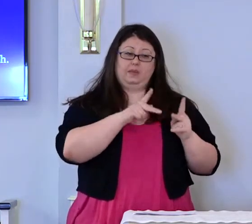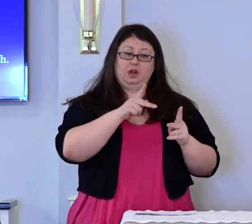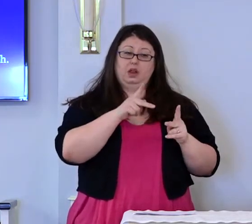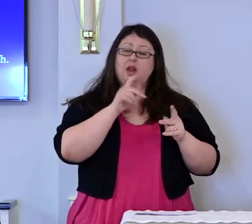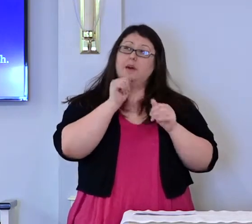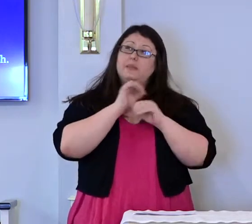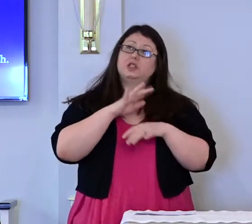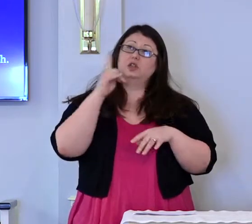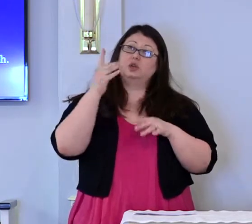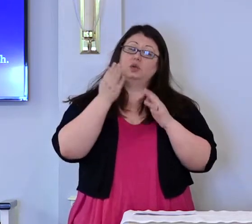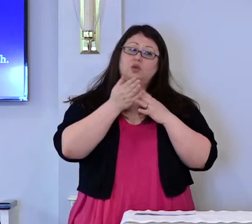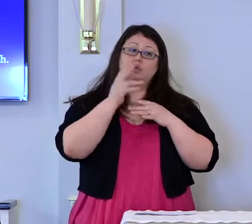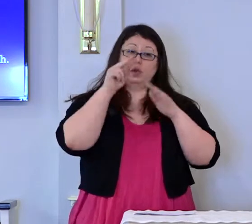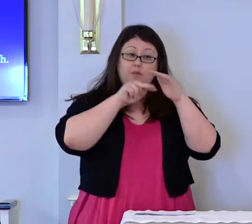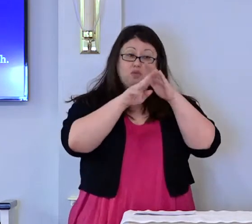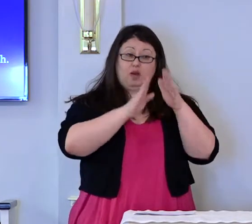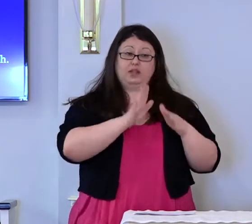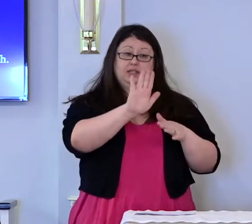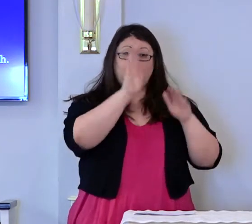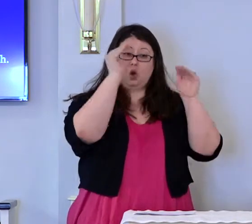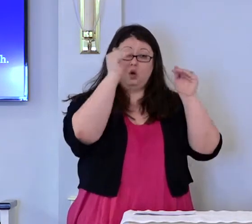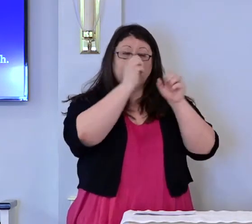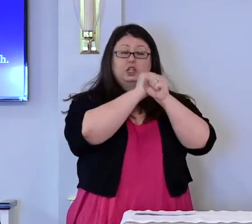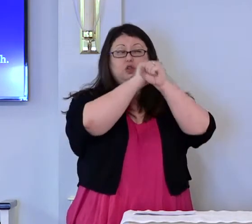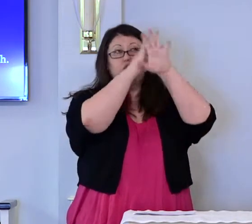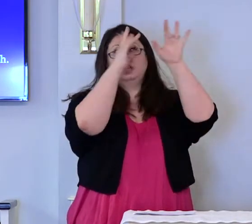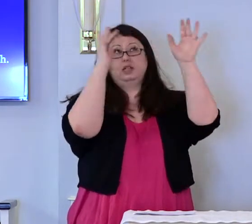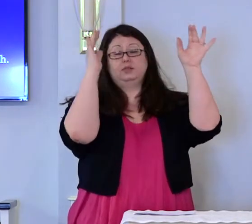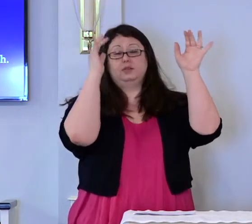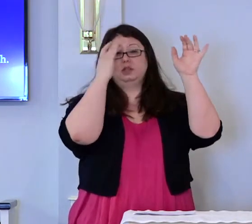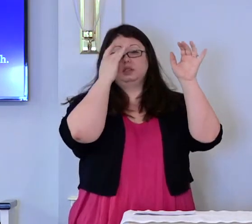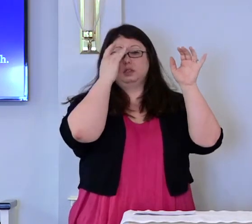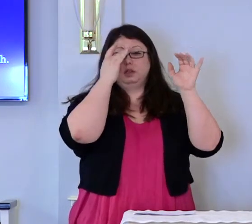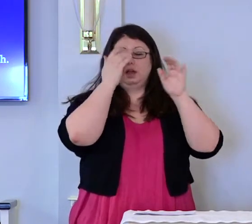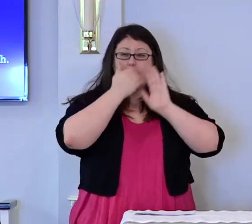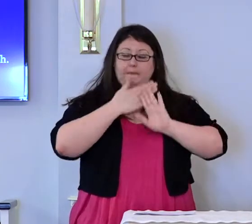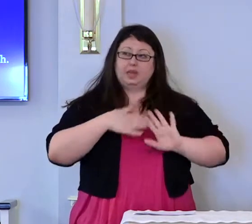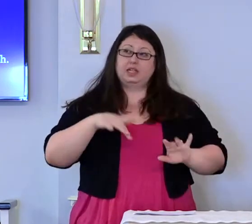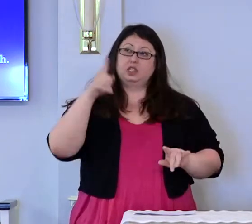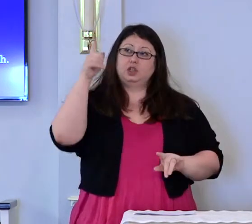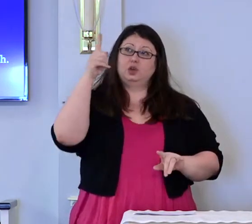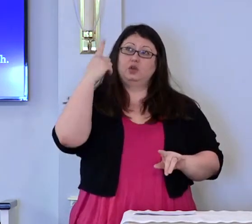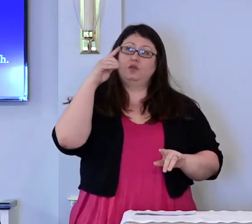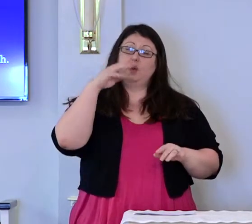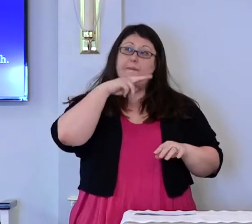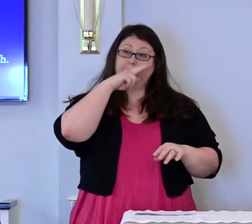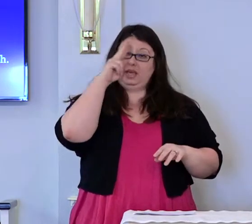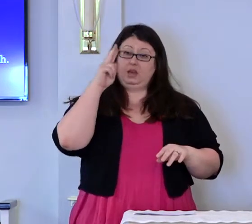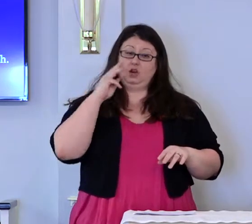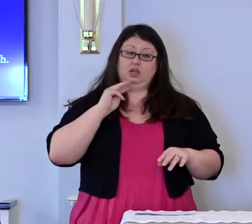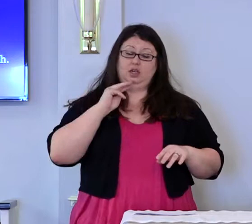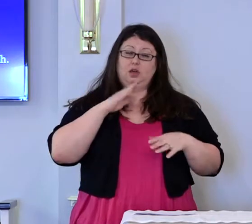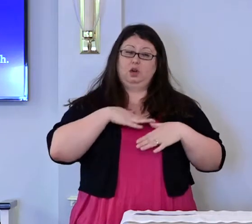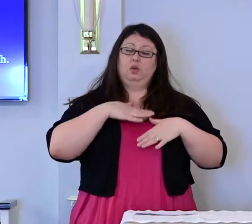you in the prophets' hopes and dreams. dreams. Blessed are you for Mary's openness to your will.